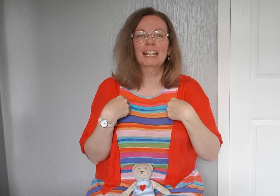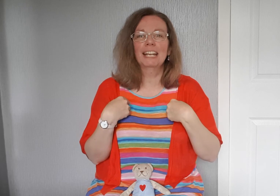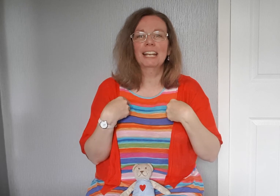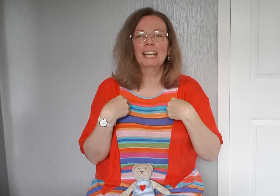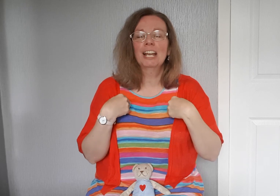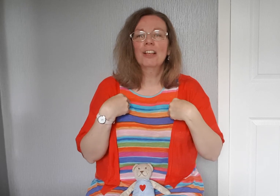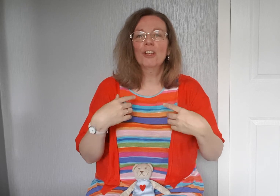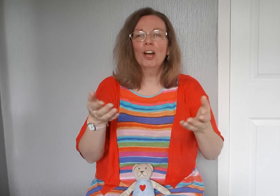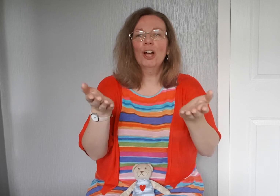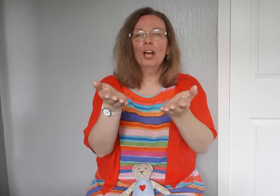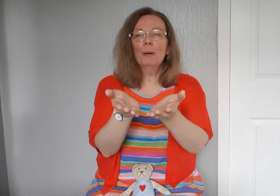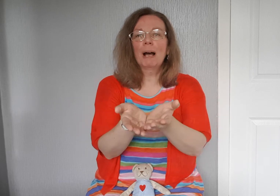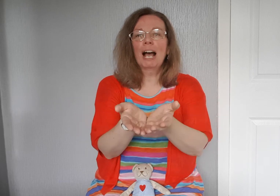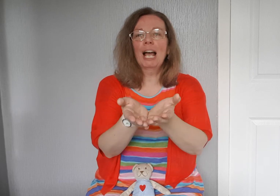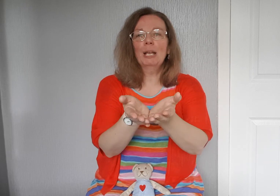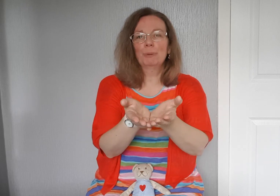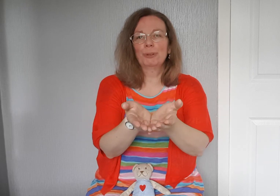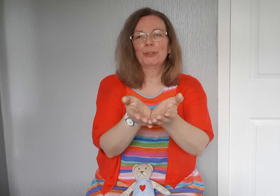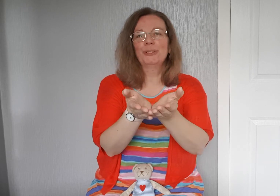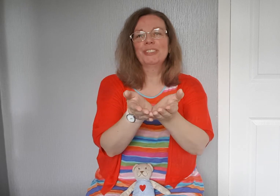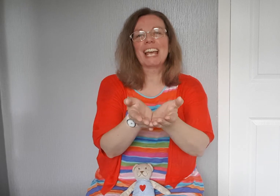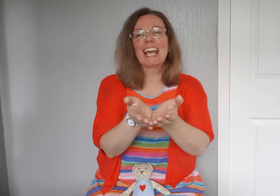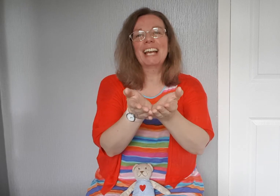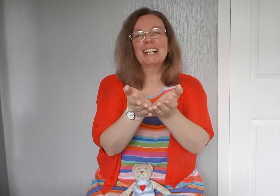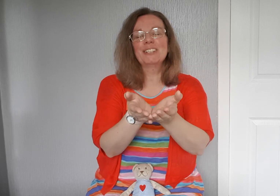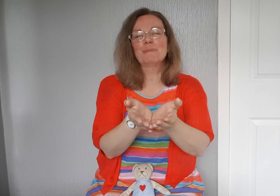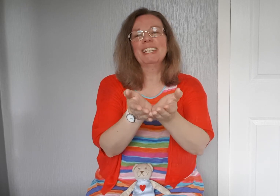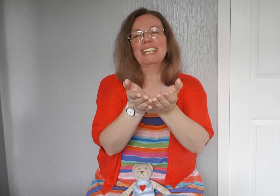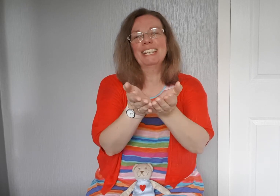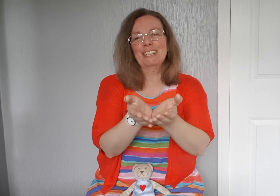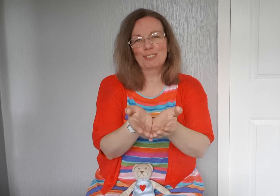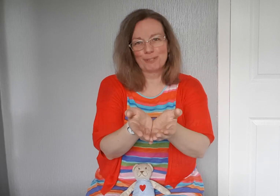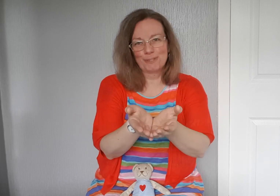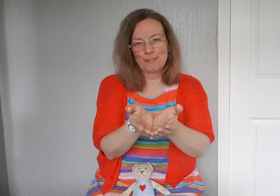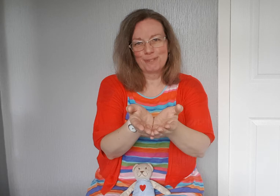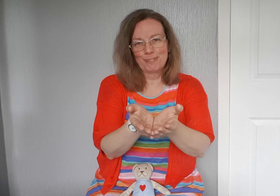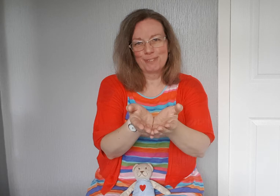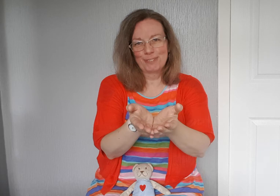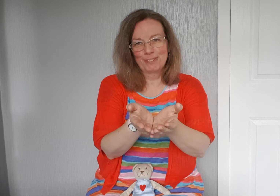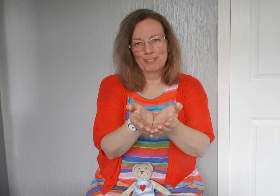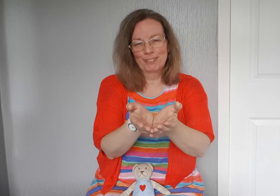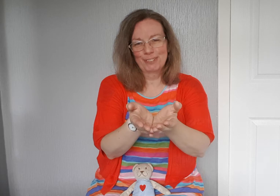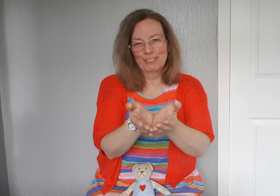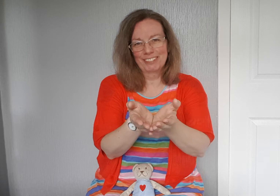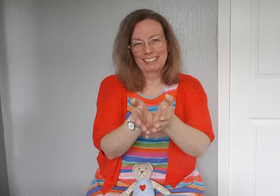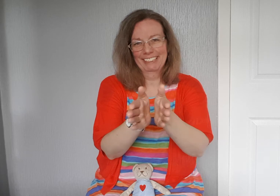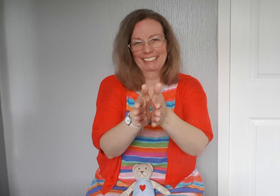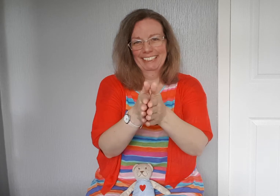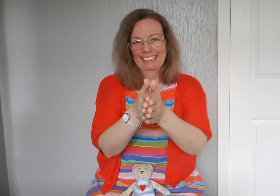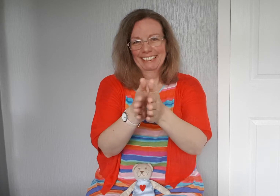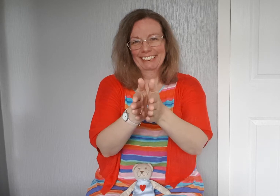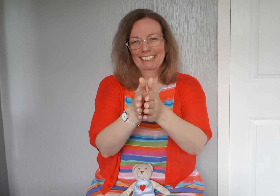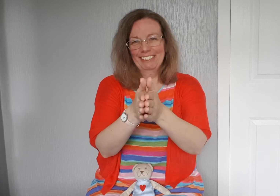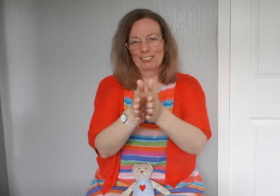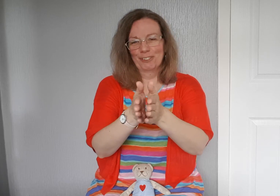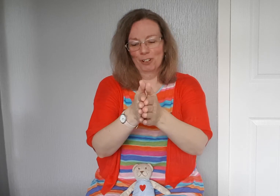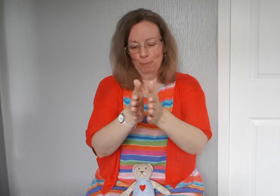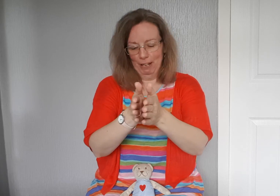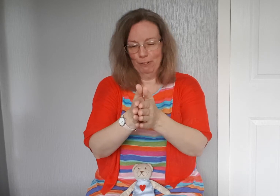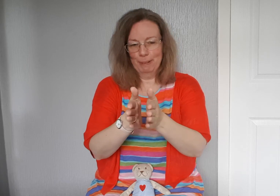The Bible tells me so. Good job everybody.